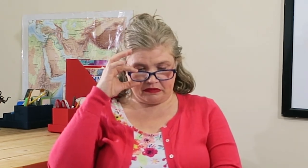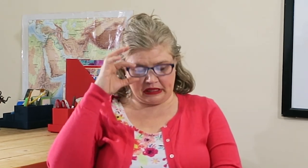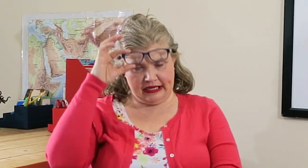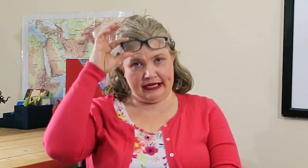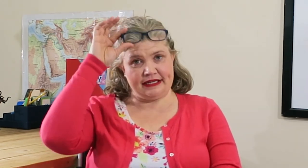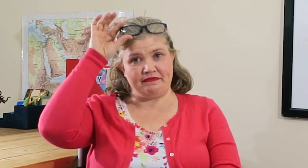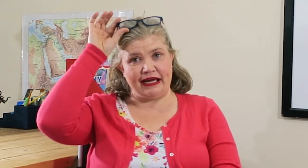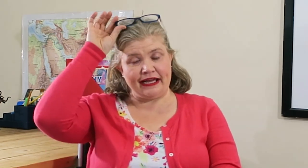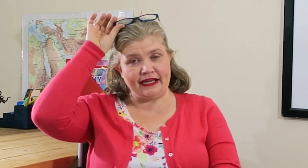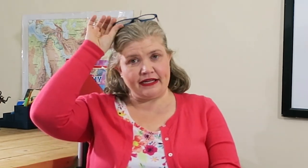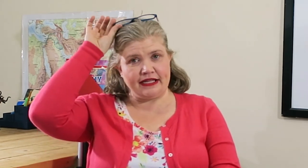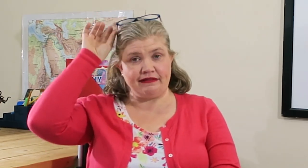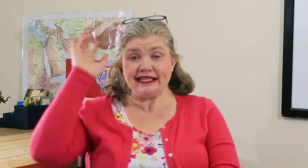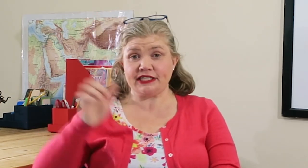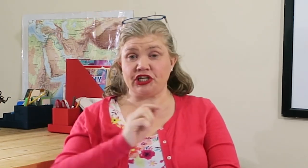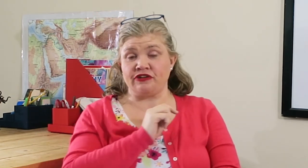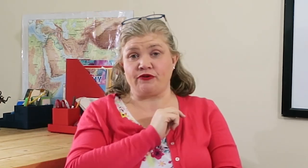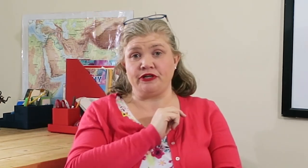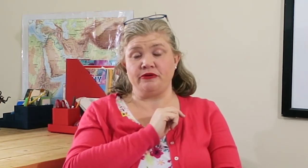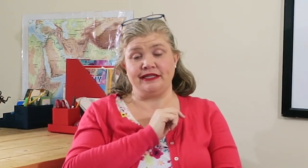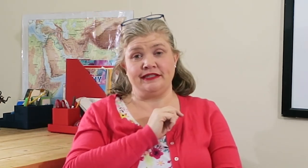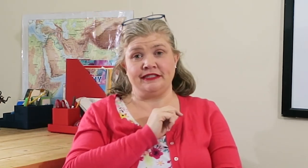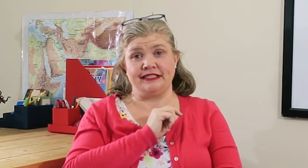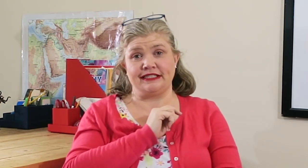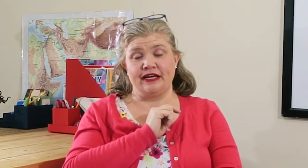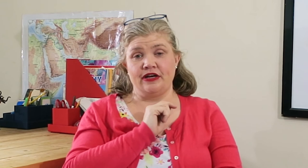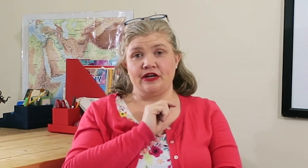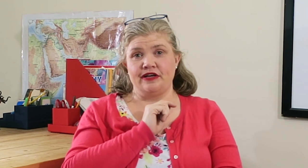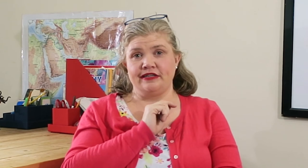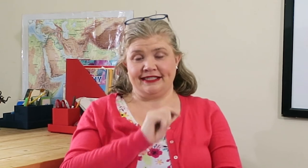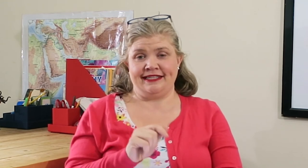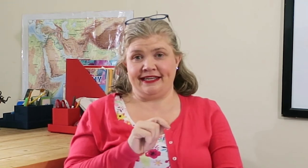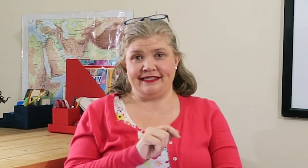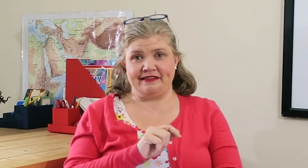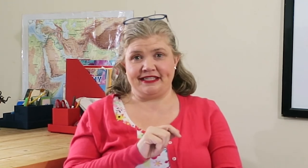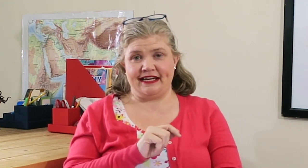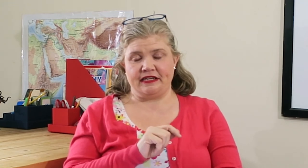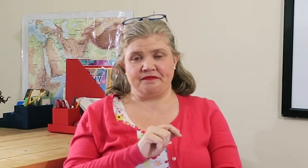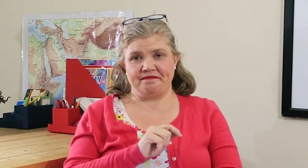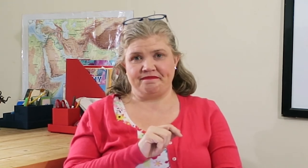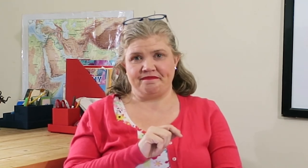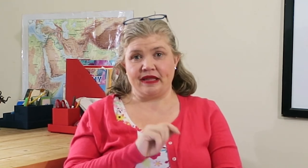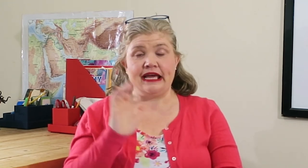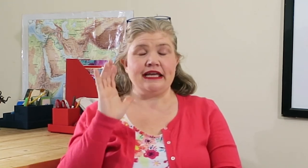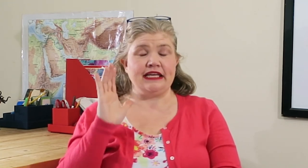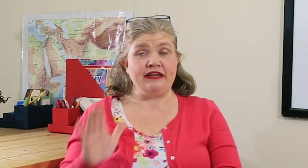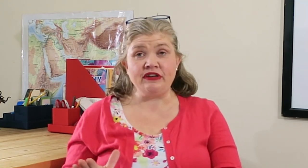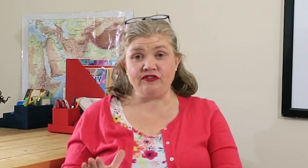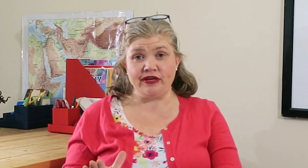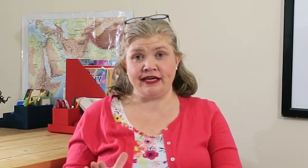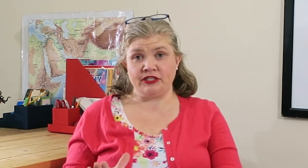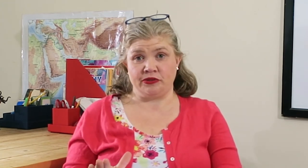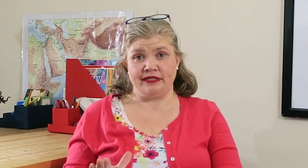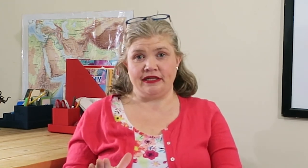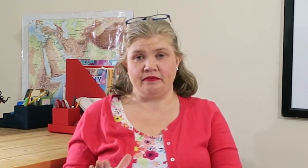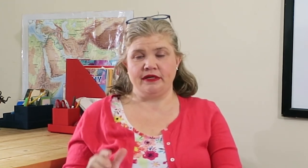And my last suggestion for you is to send the kids outside. Even if you can't join them,